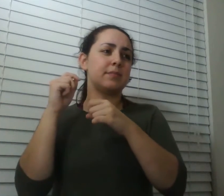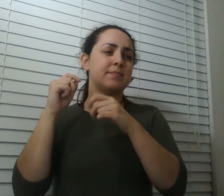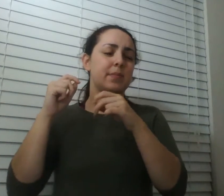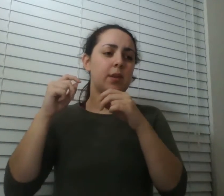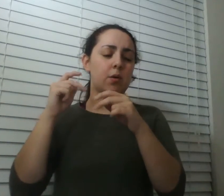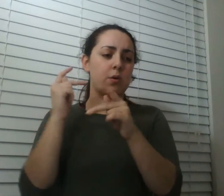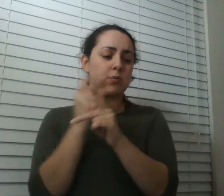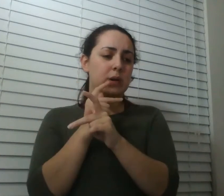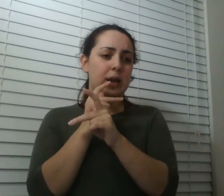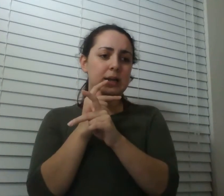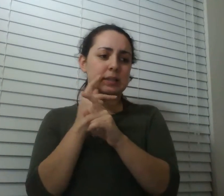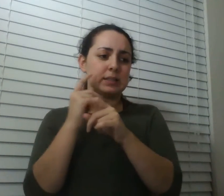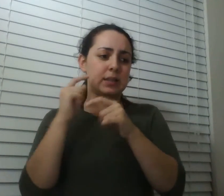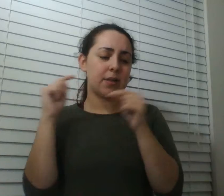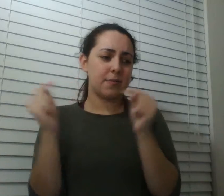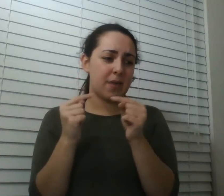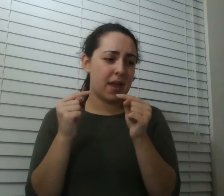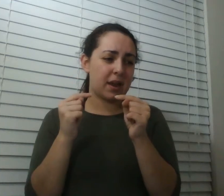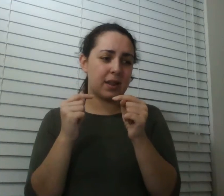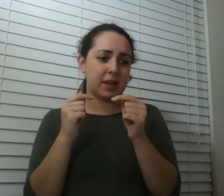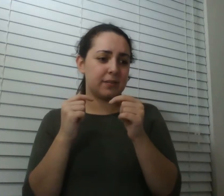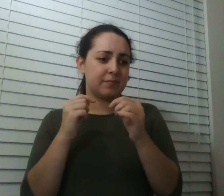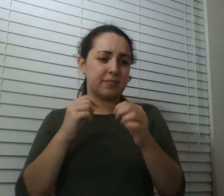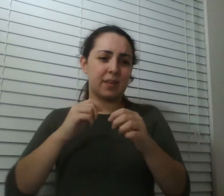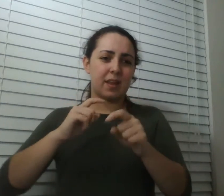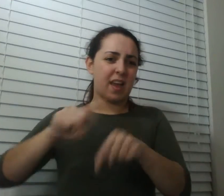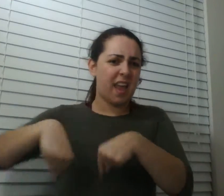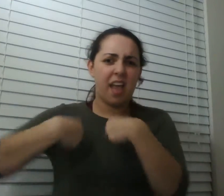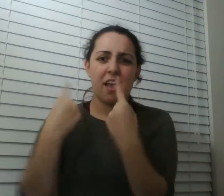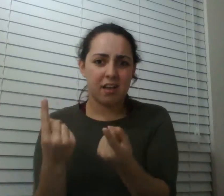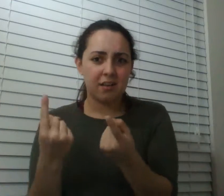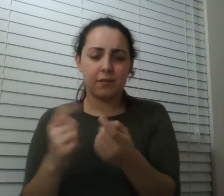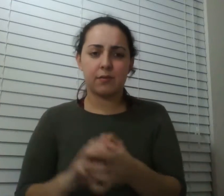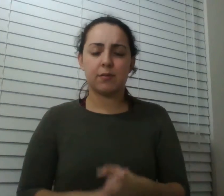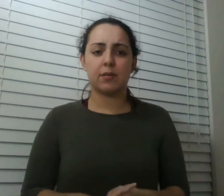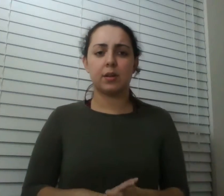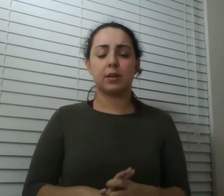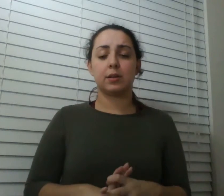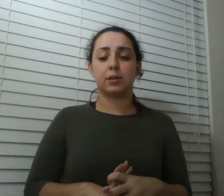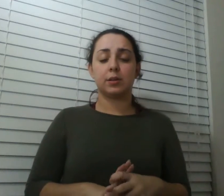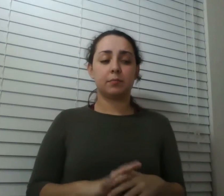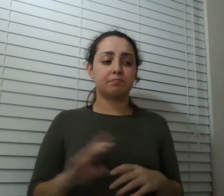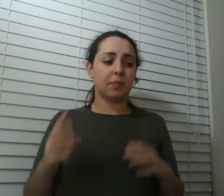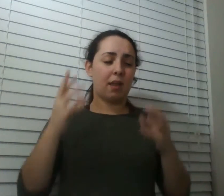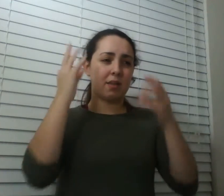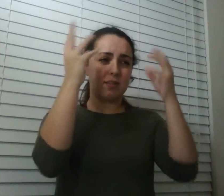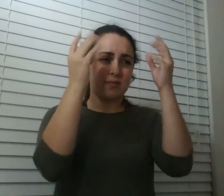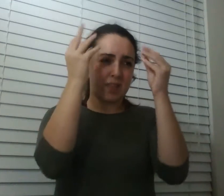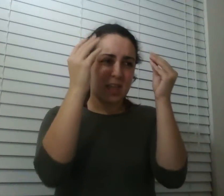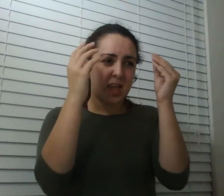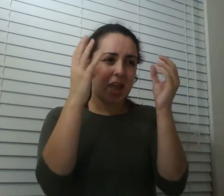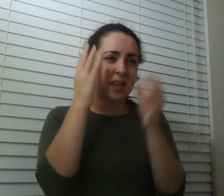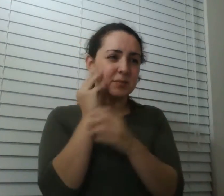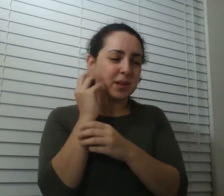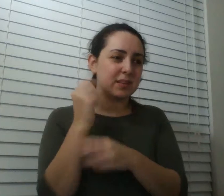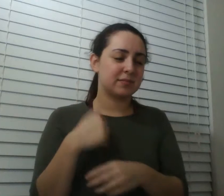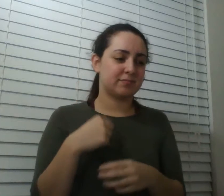room thinking about that and then i was trying to do some rudimentary mathematics if being dragged behind a truck